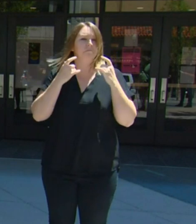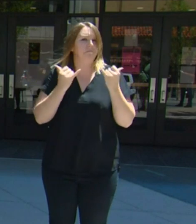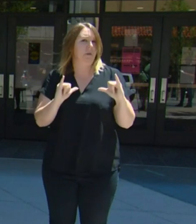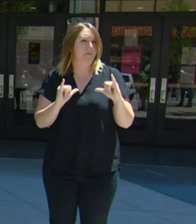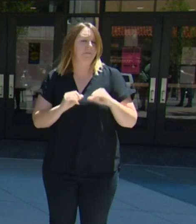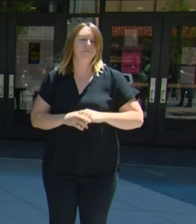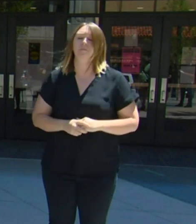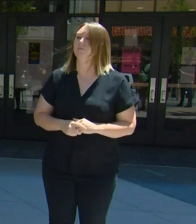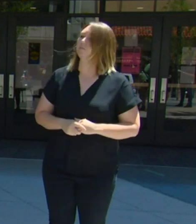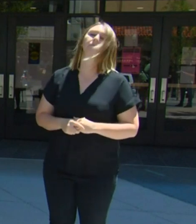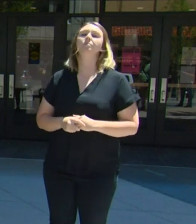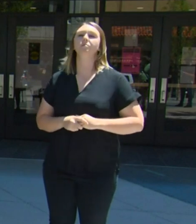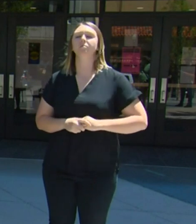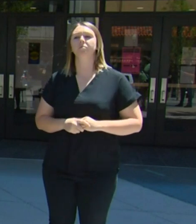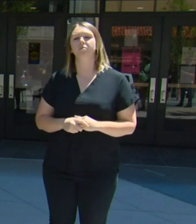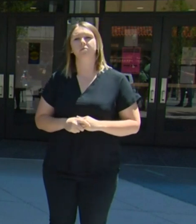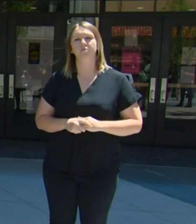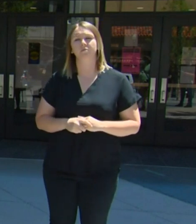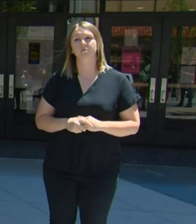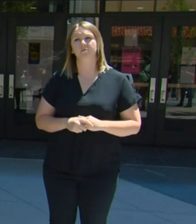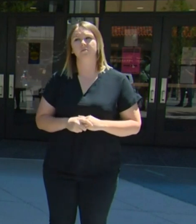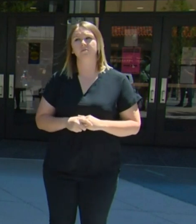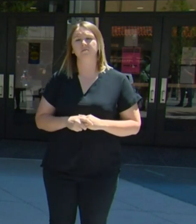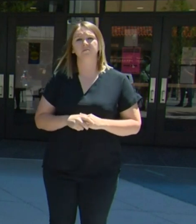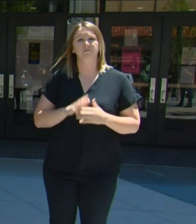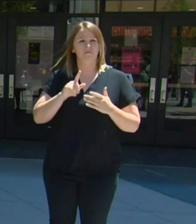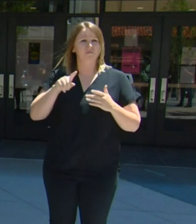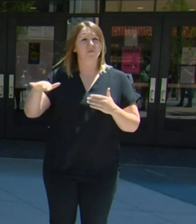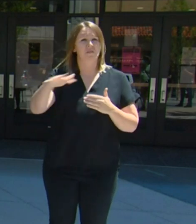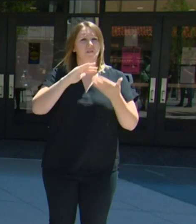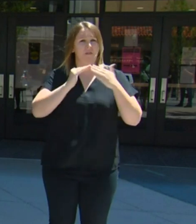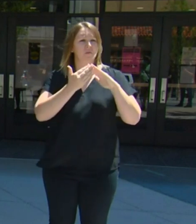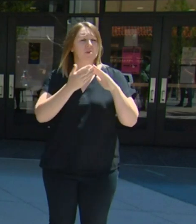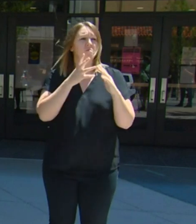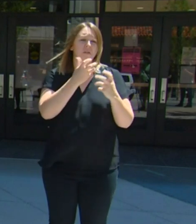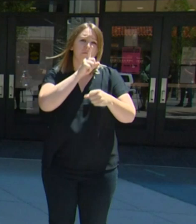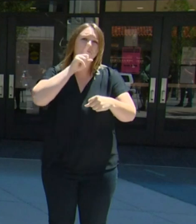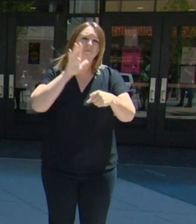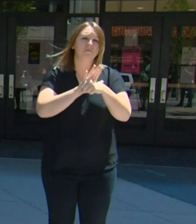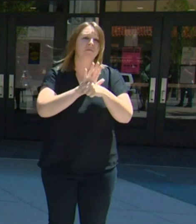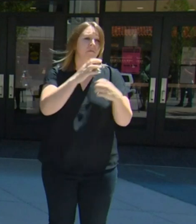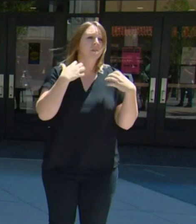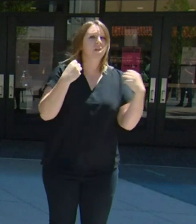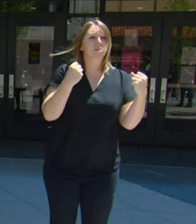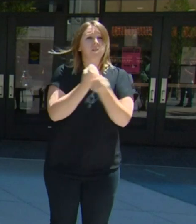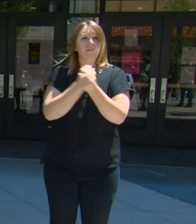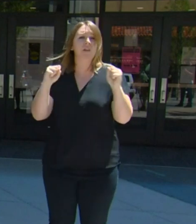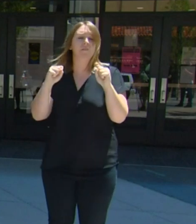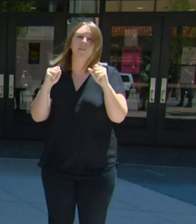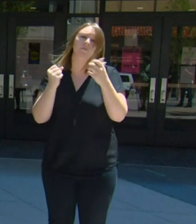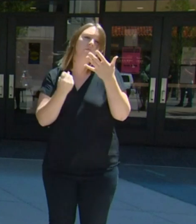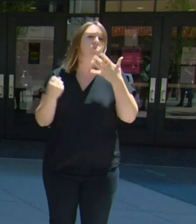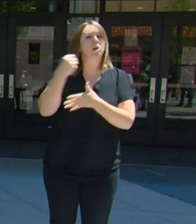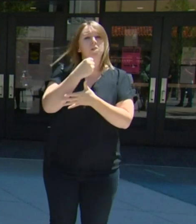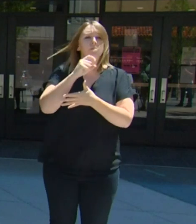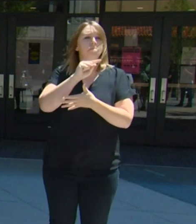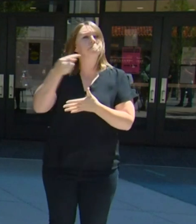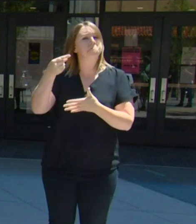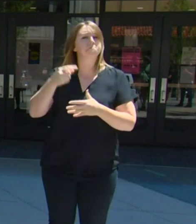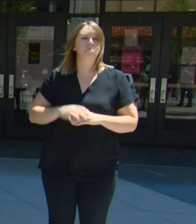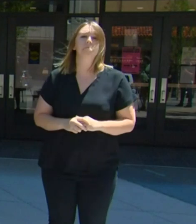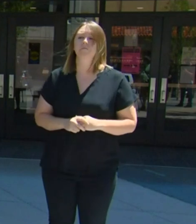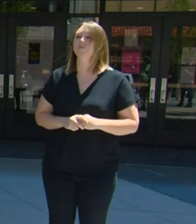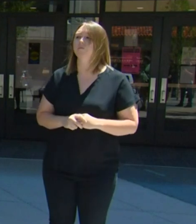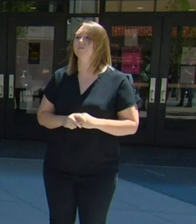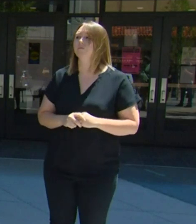We want to assure you the entire community that your health and safety safety is our top priority and with that I'd ask